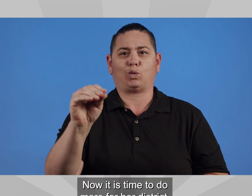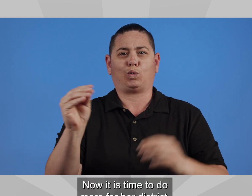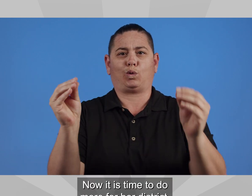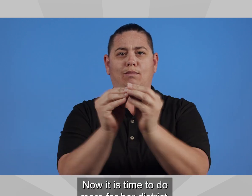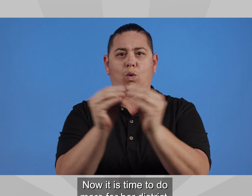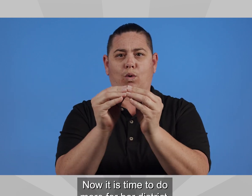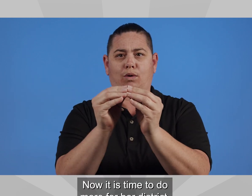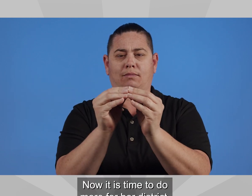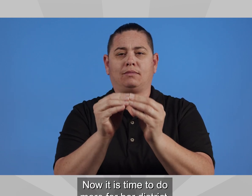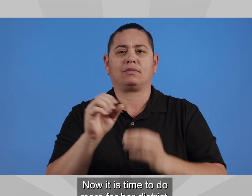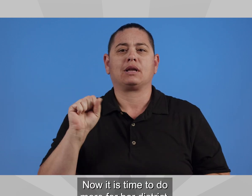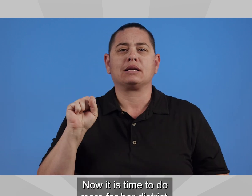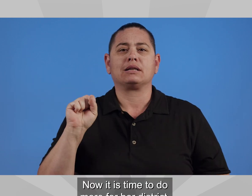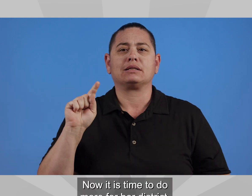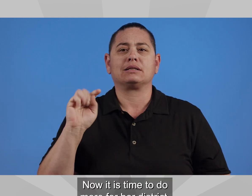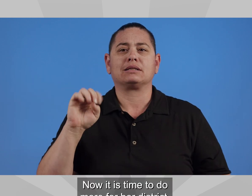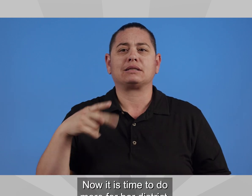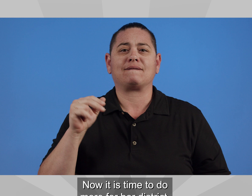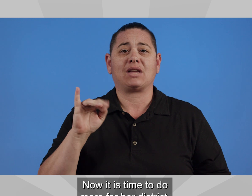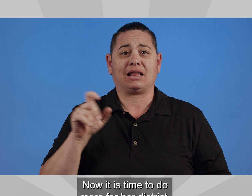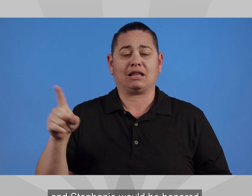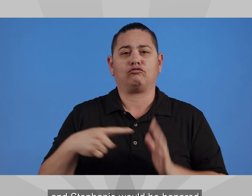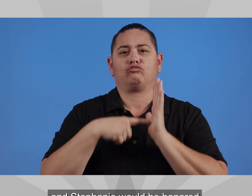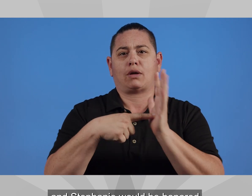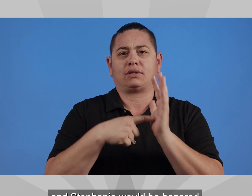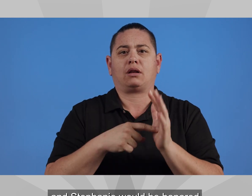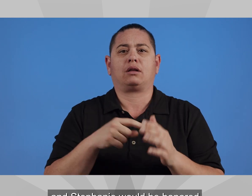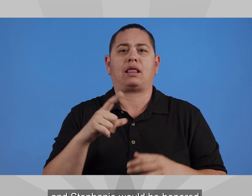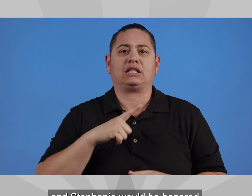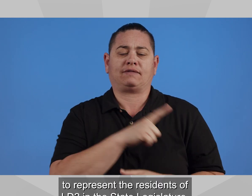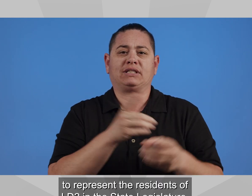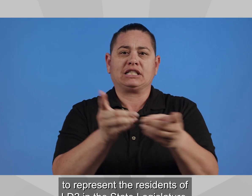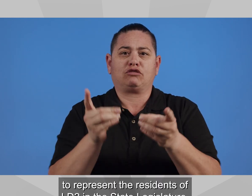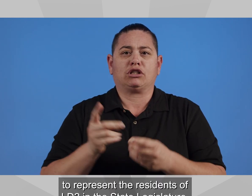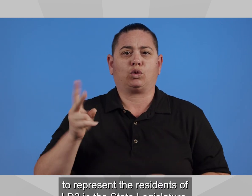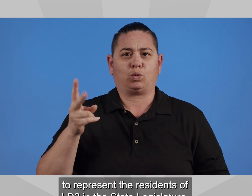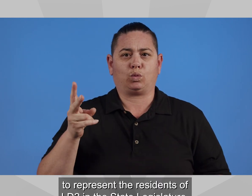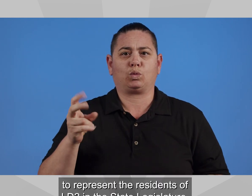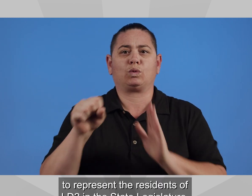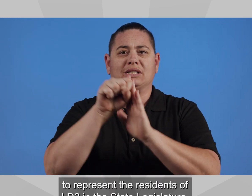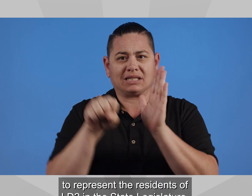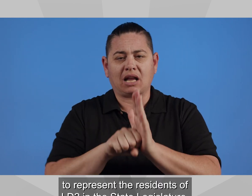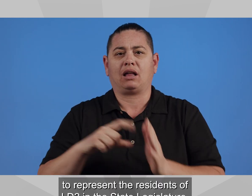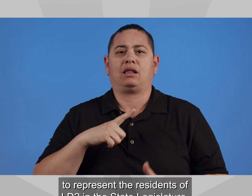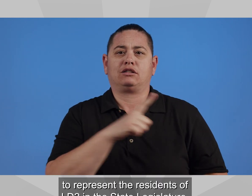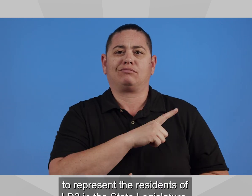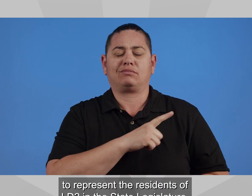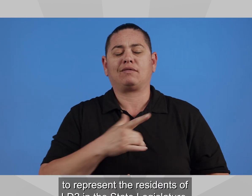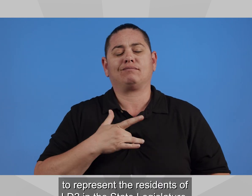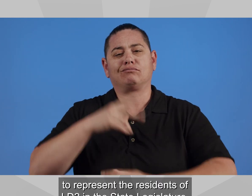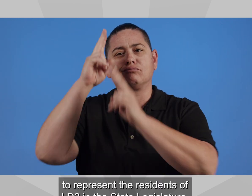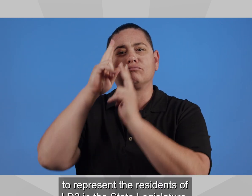Now it is time to do more for her district, and Stephanie would be honored to represent the residents of LD2